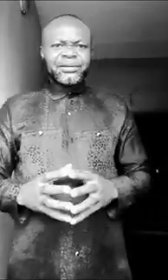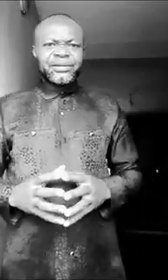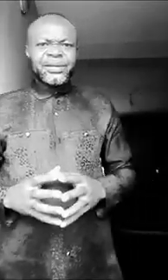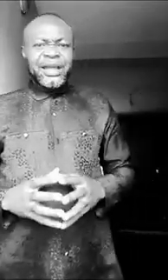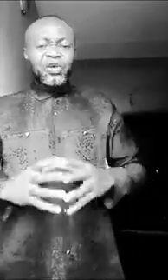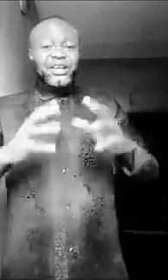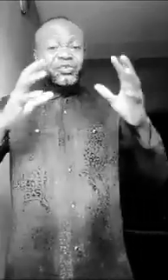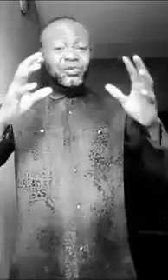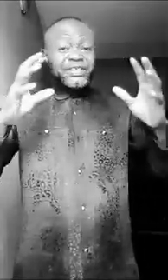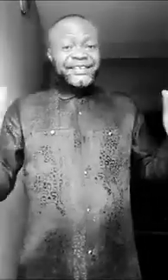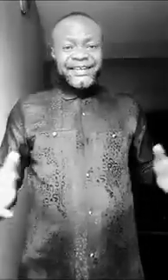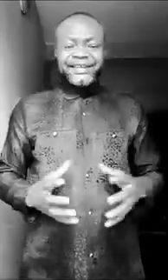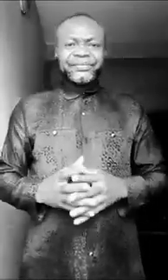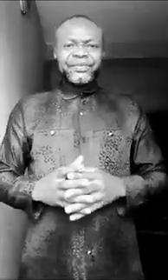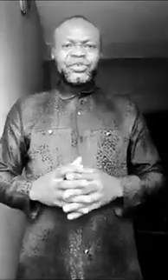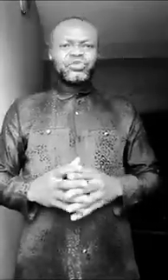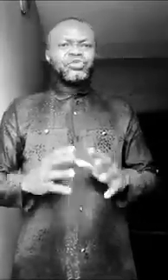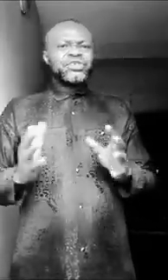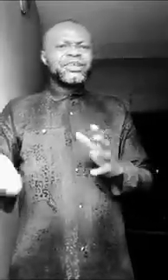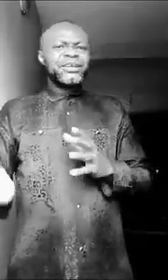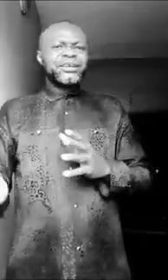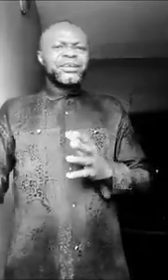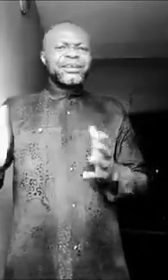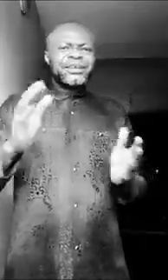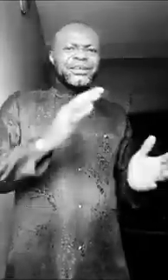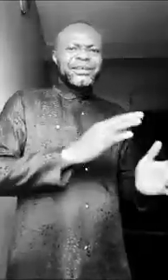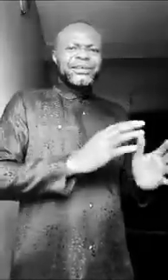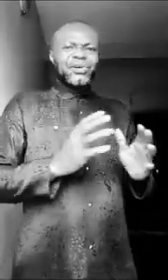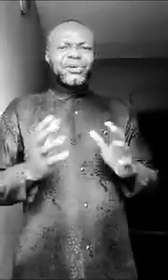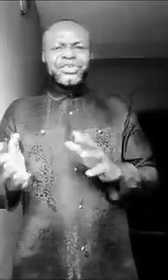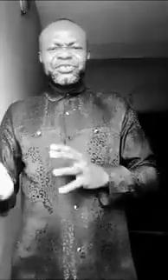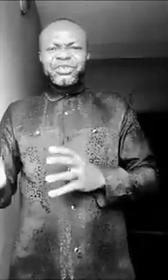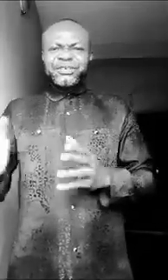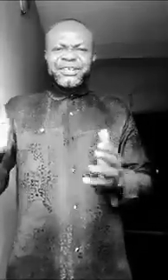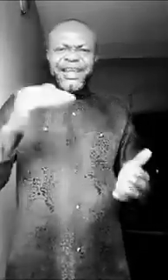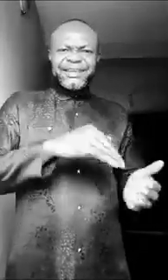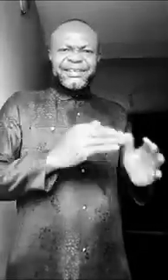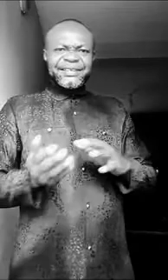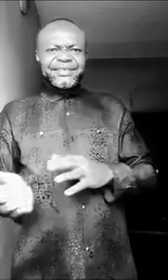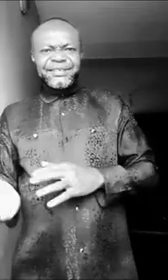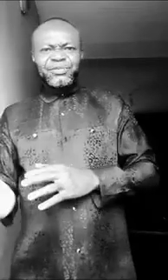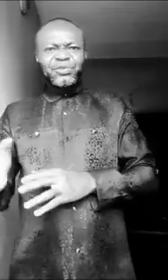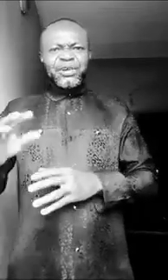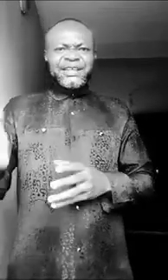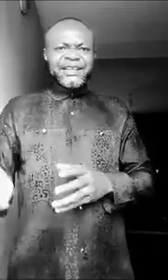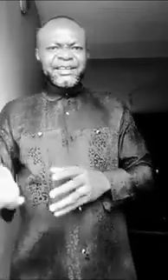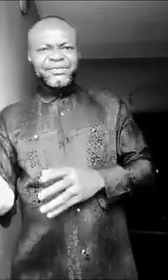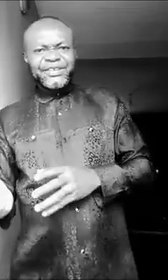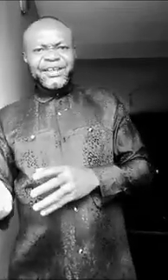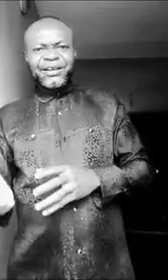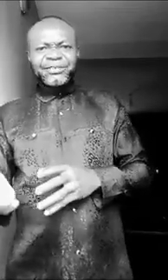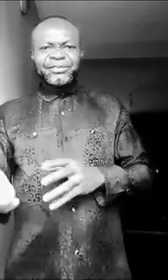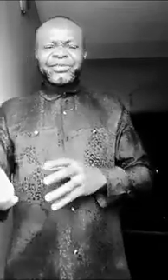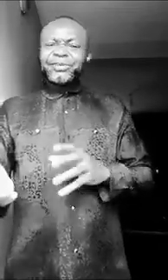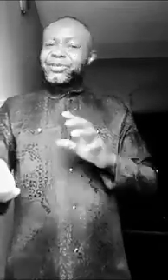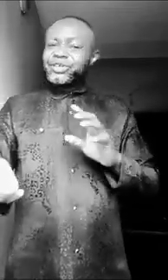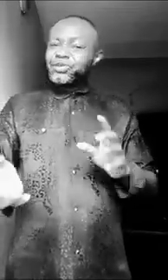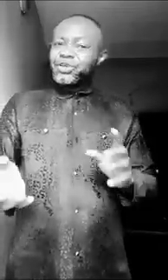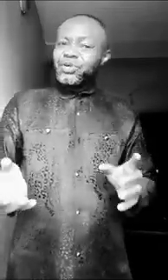And cover someone's destiny. So, you see, all this dream is like this. The way you understand it, physical. It's not the way